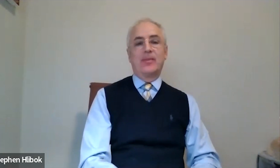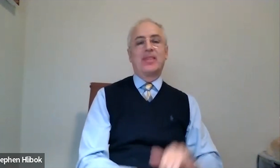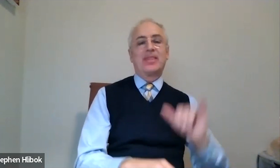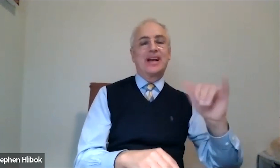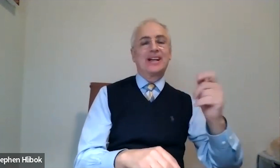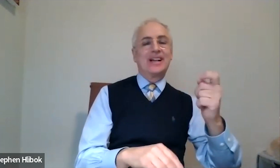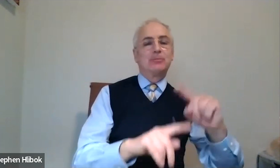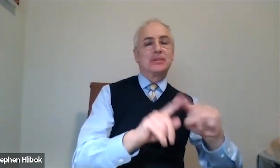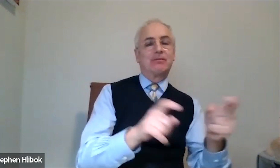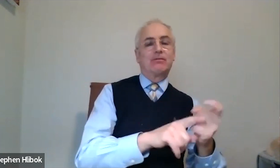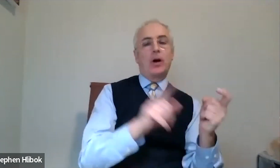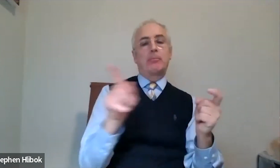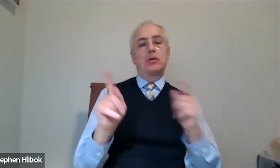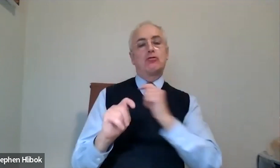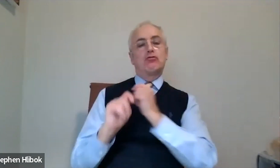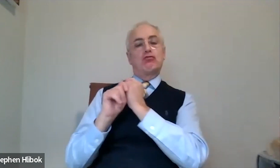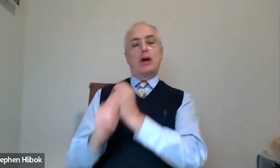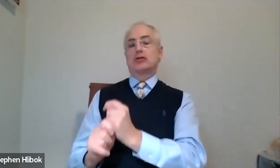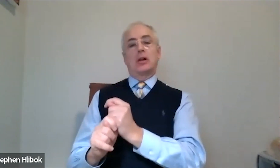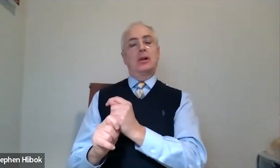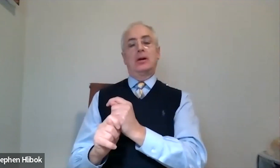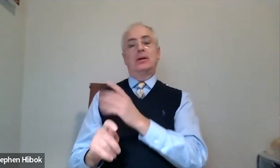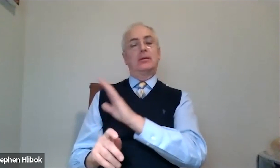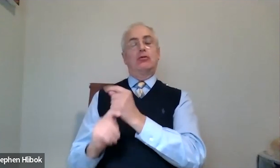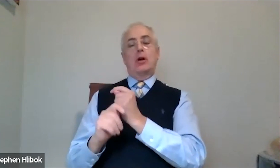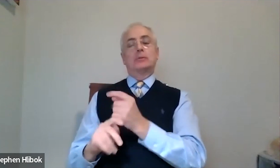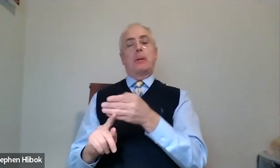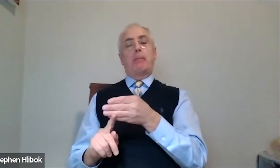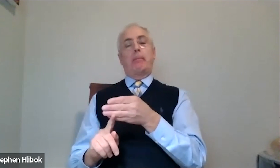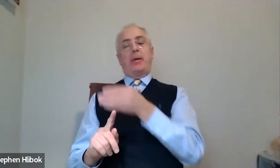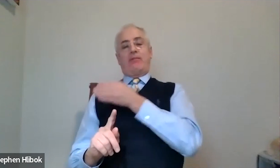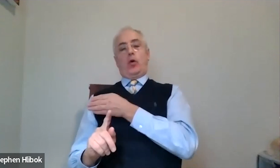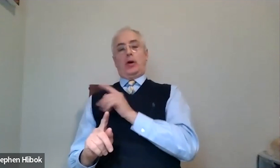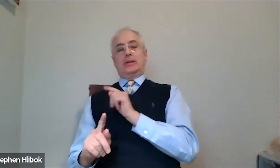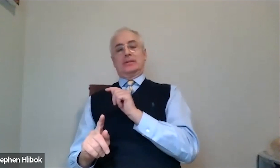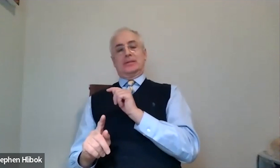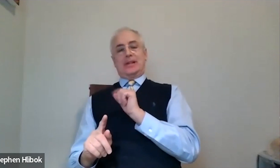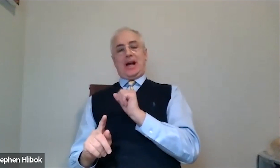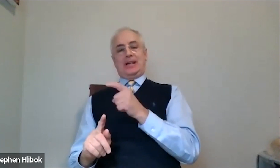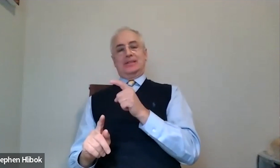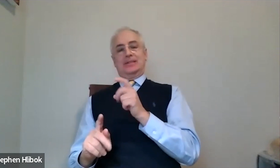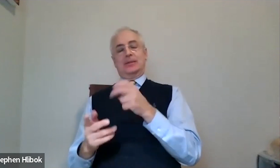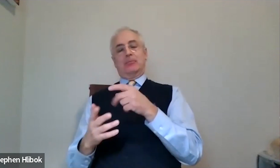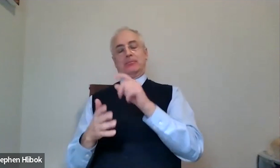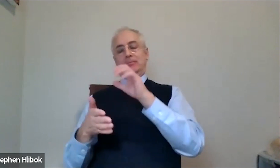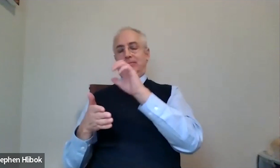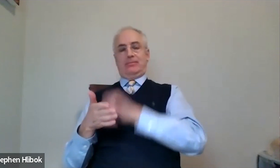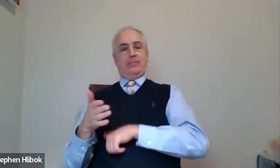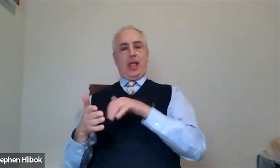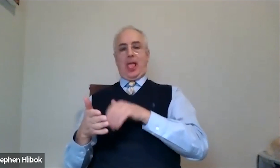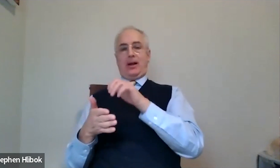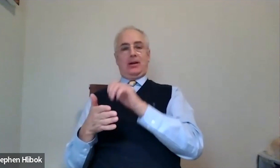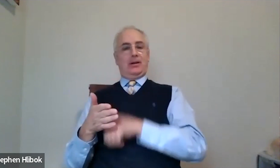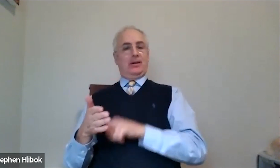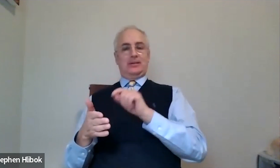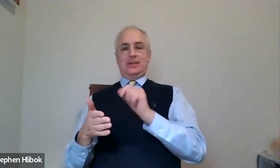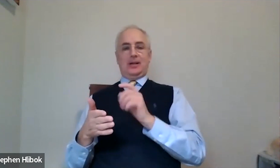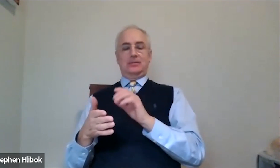model. It's a little bit different from the traditional ones. The traditional ones use pre